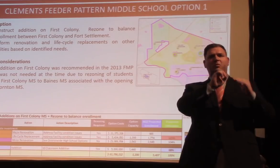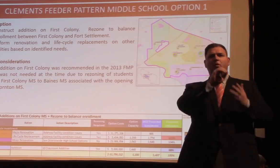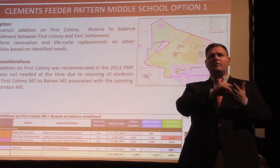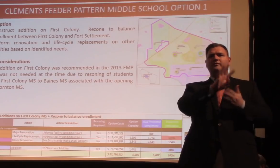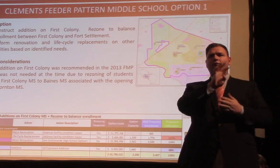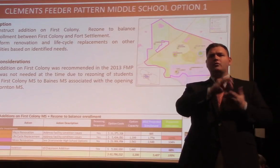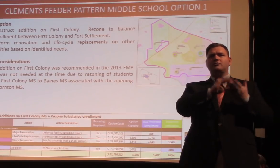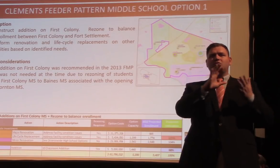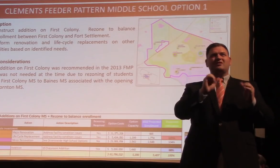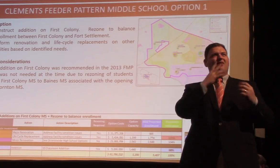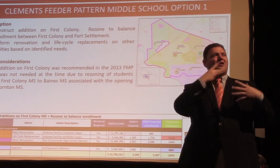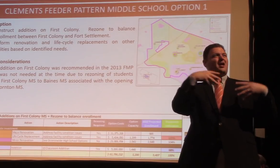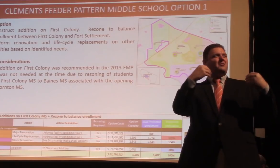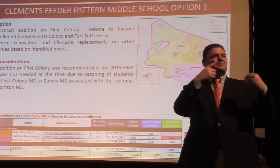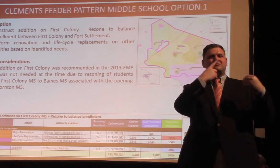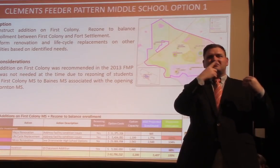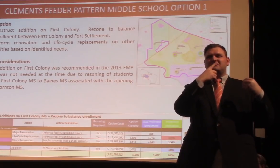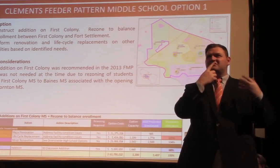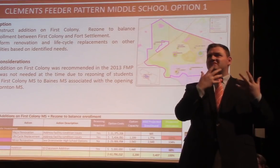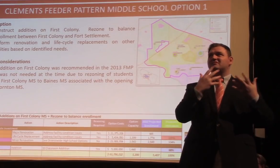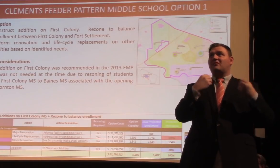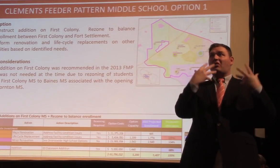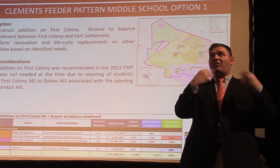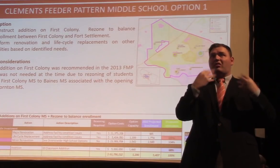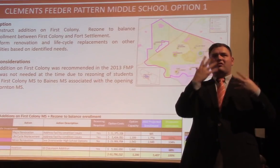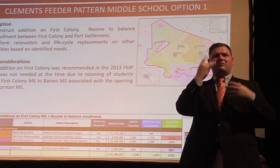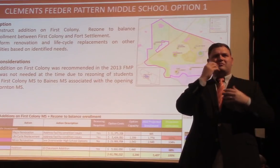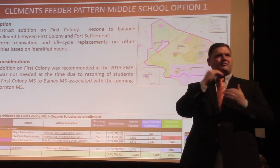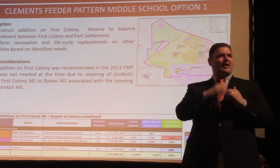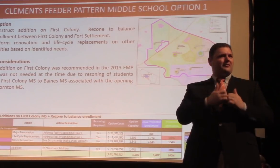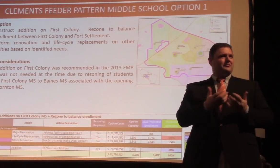so, can we get those lights off? I'm not sure how those keep getting turned on.